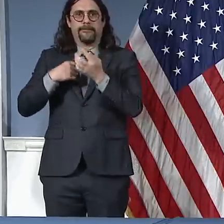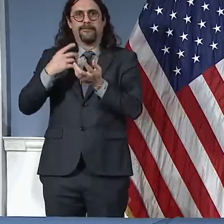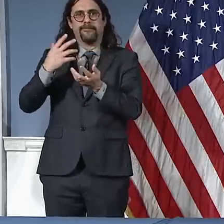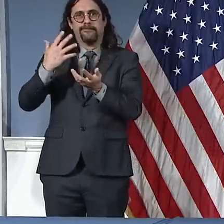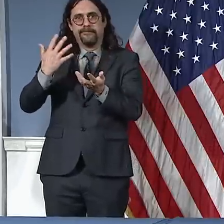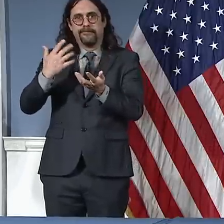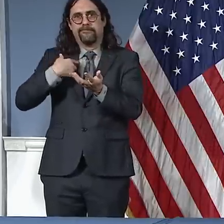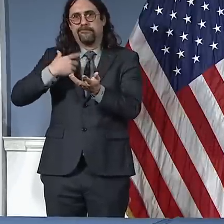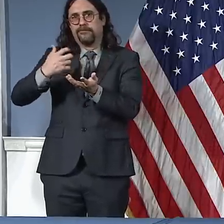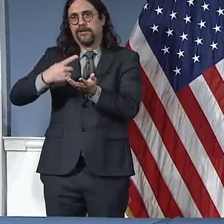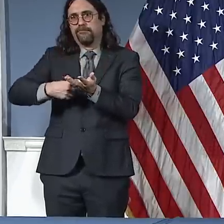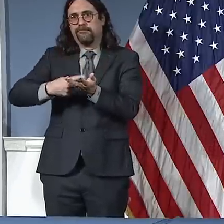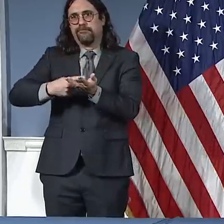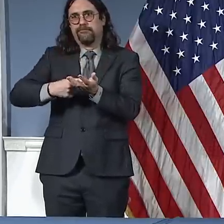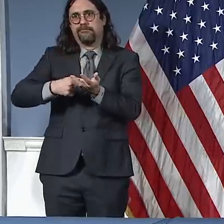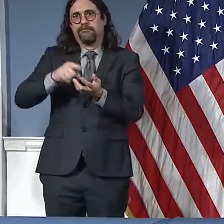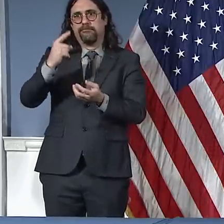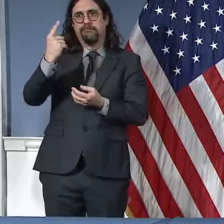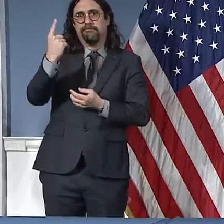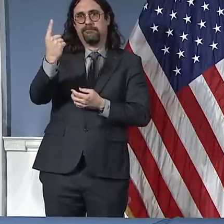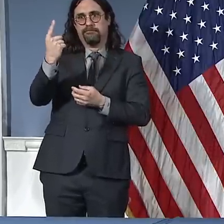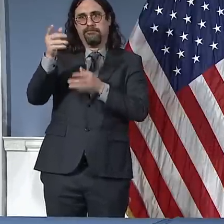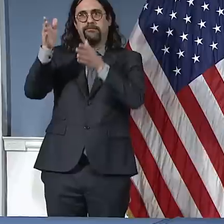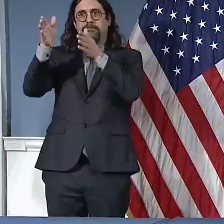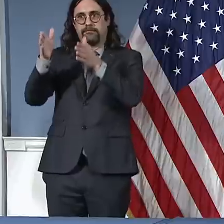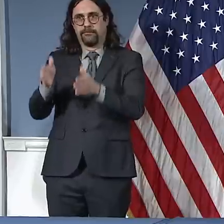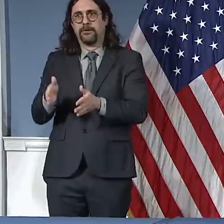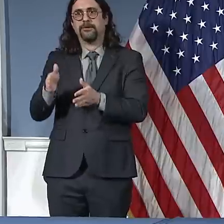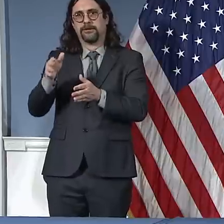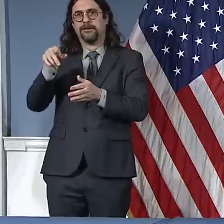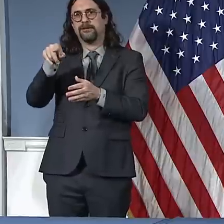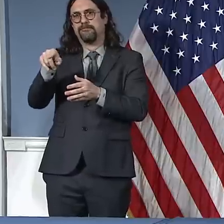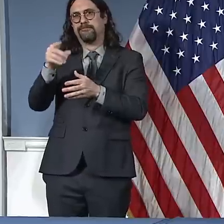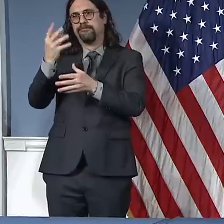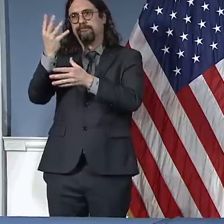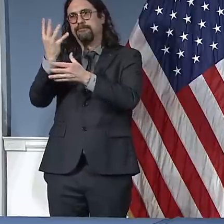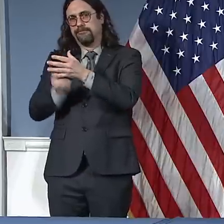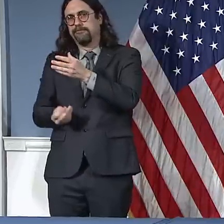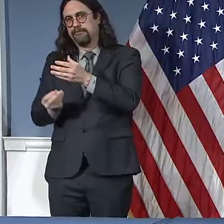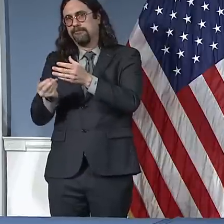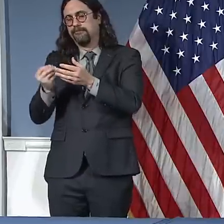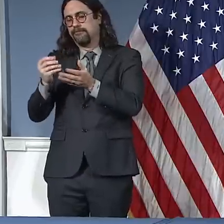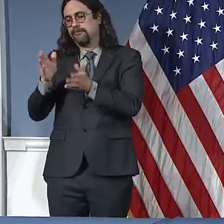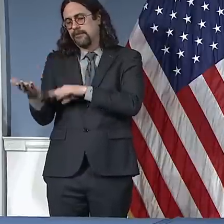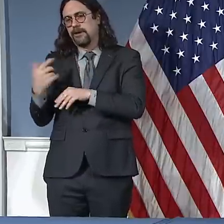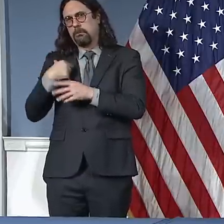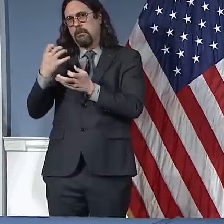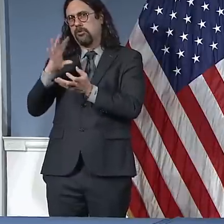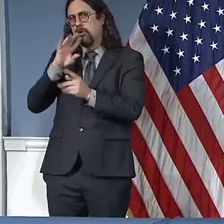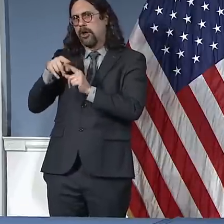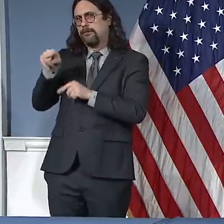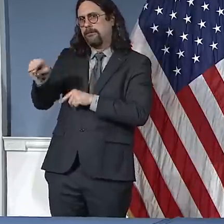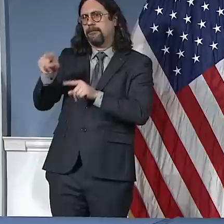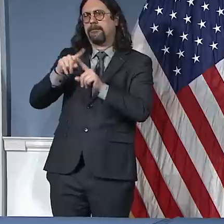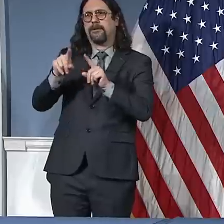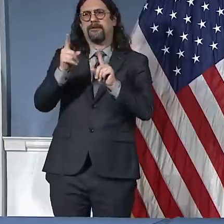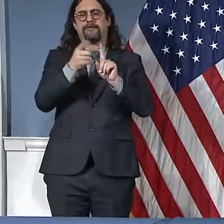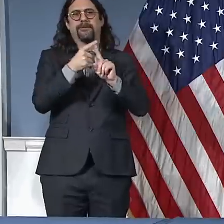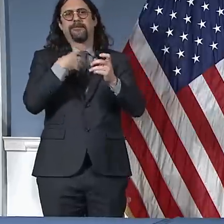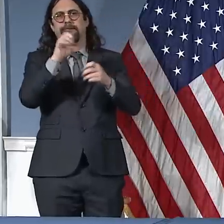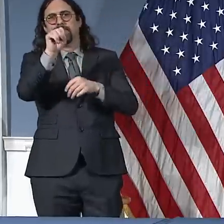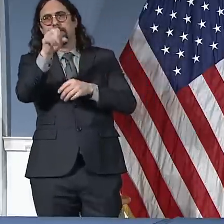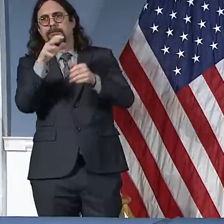first, the overall situation, amazing, horrible number, almost 15,000 cases